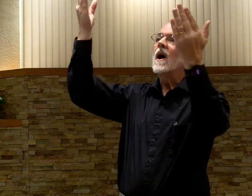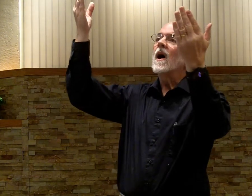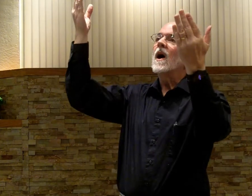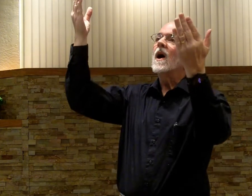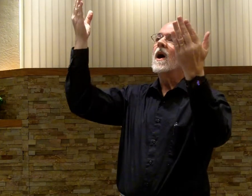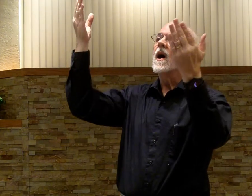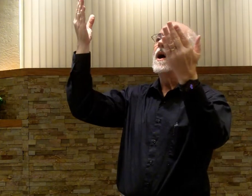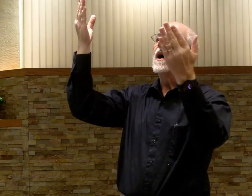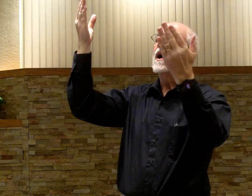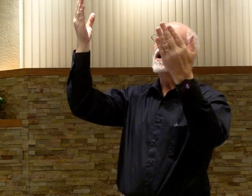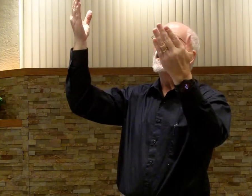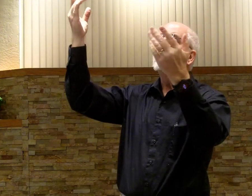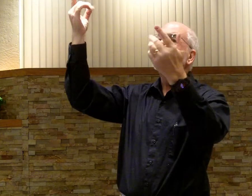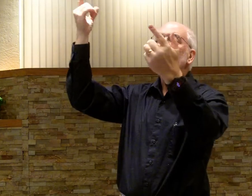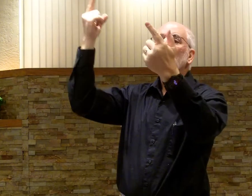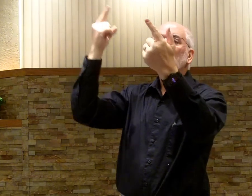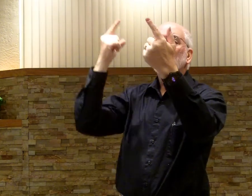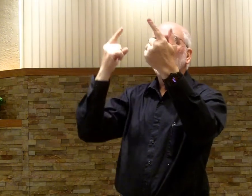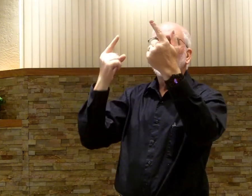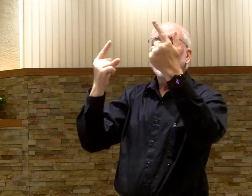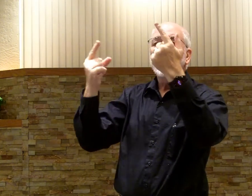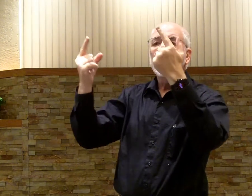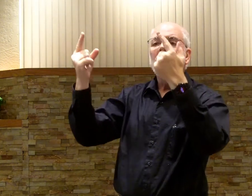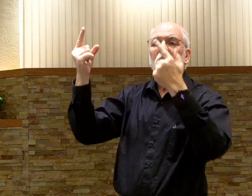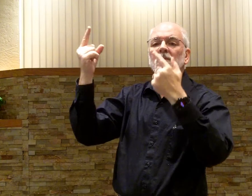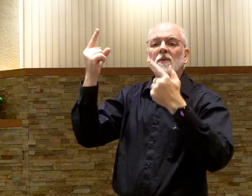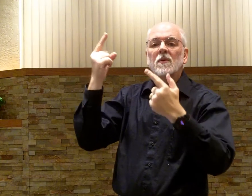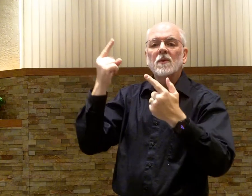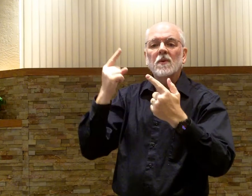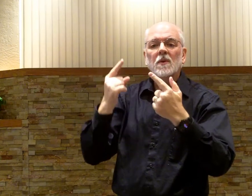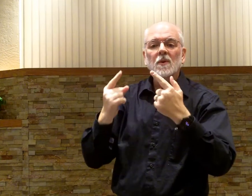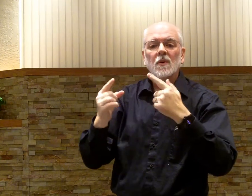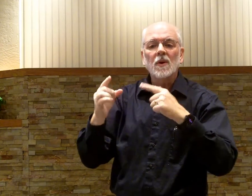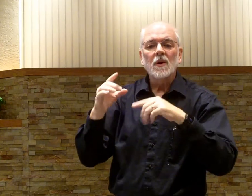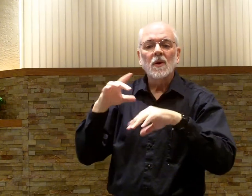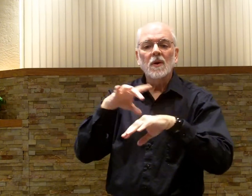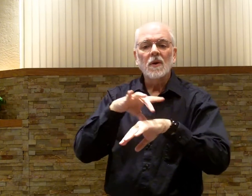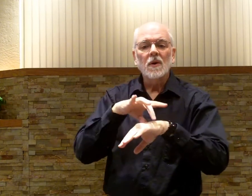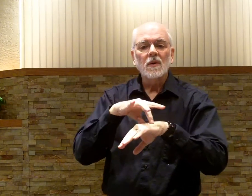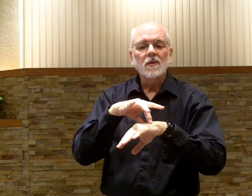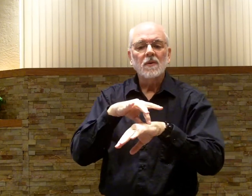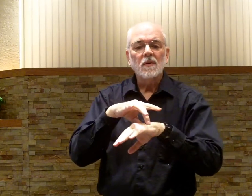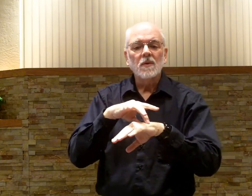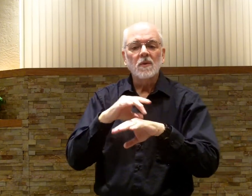came to earth to